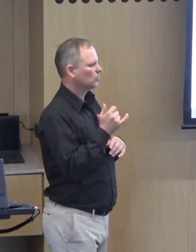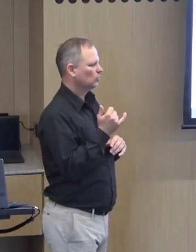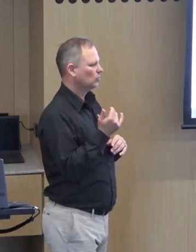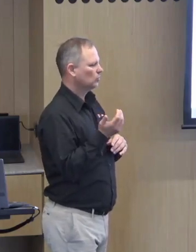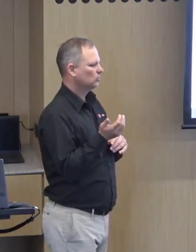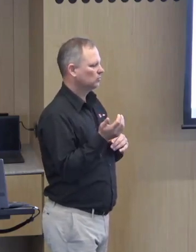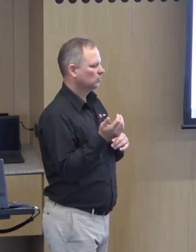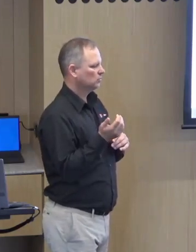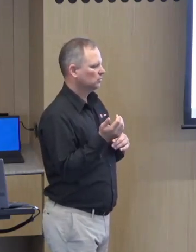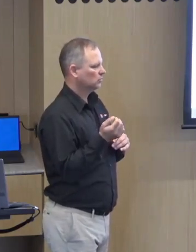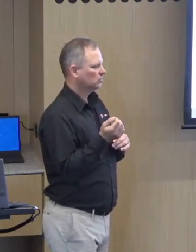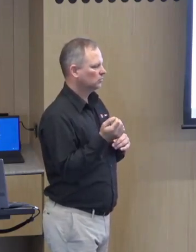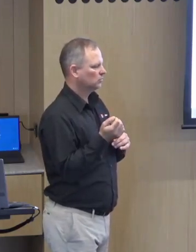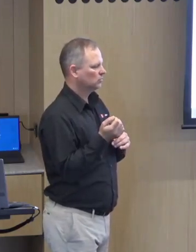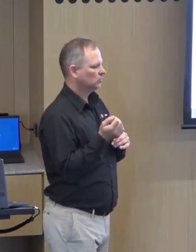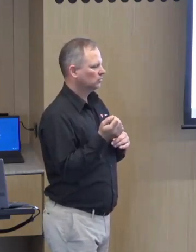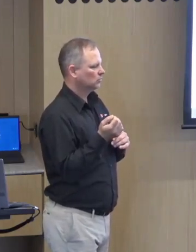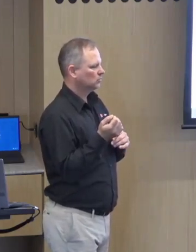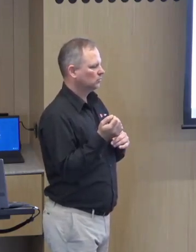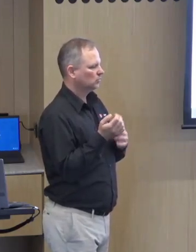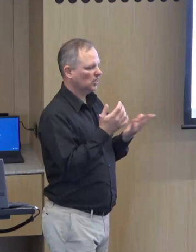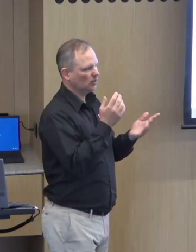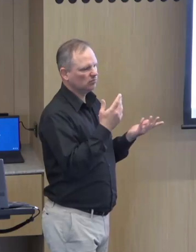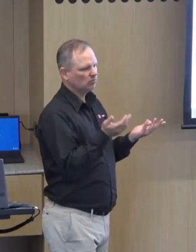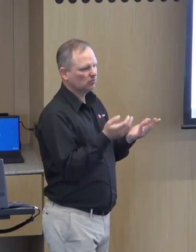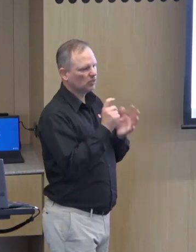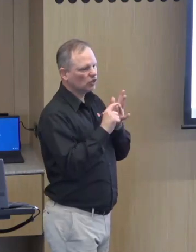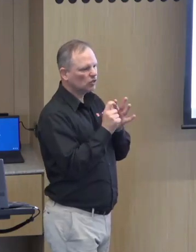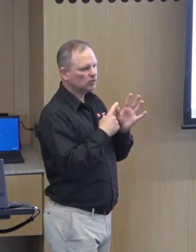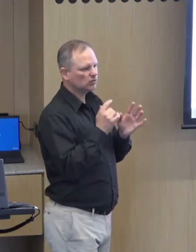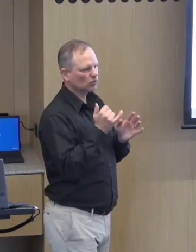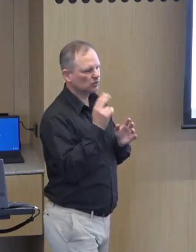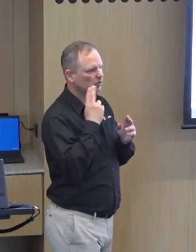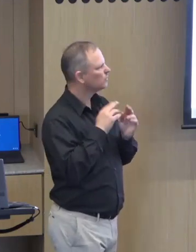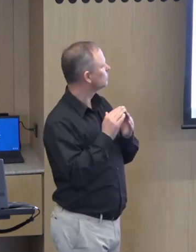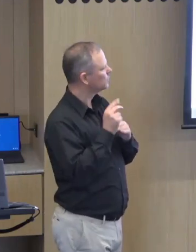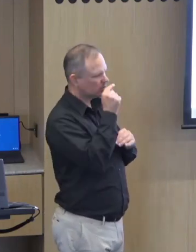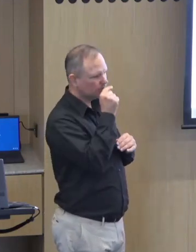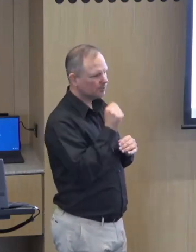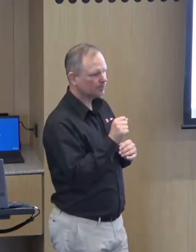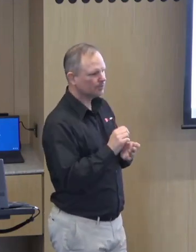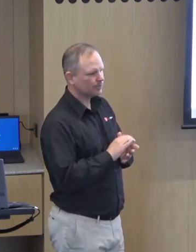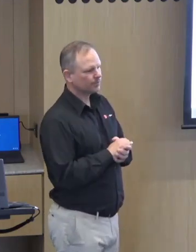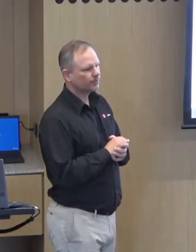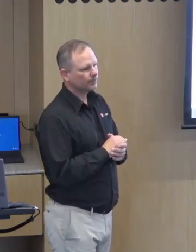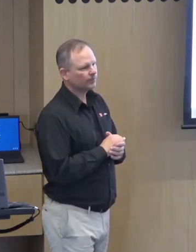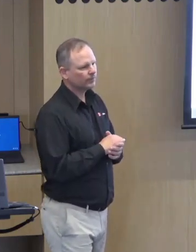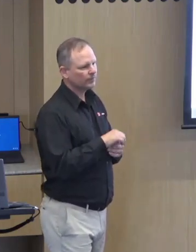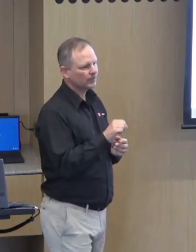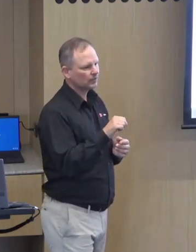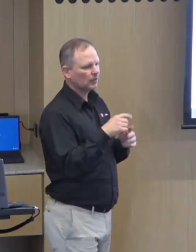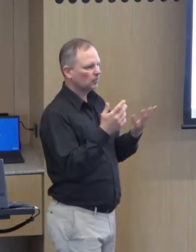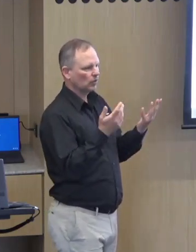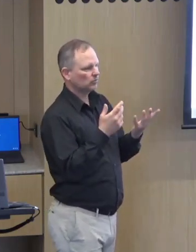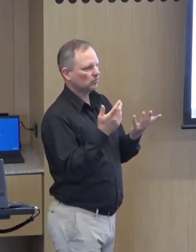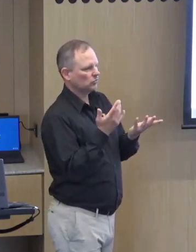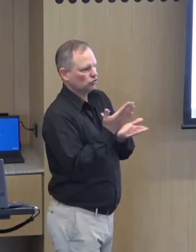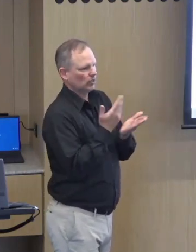children who have uh we will be including children who are coders children who are hearing that have deaf parents as part of